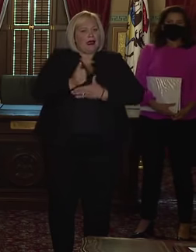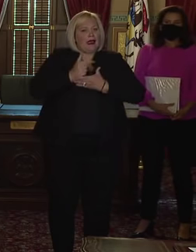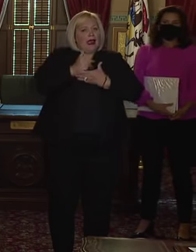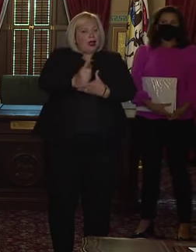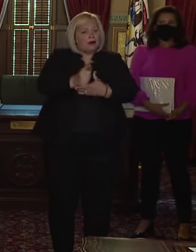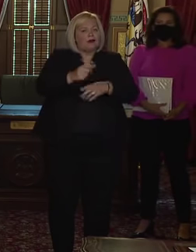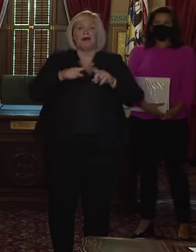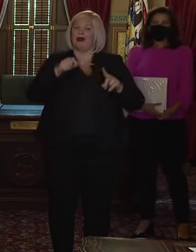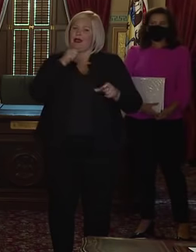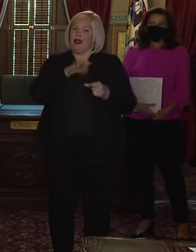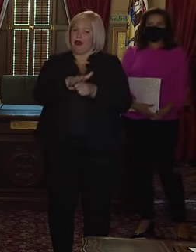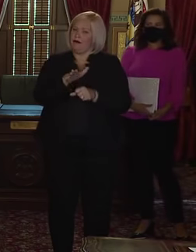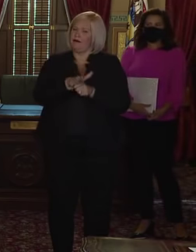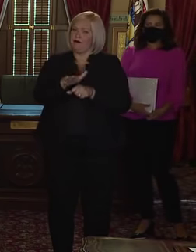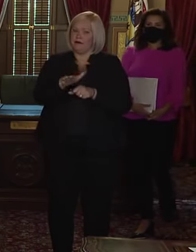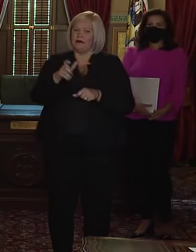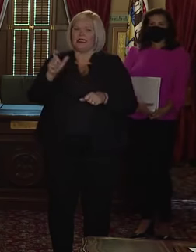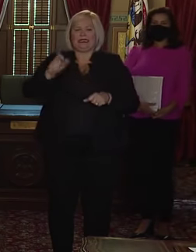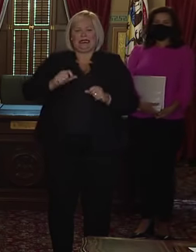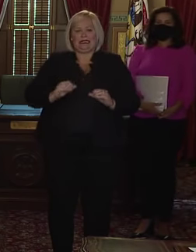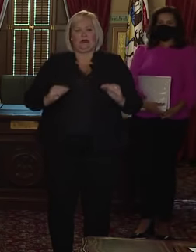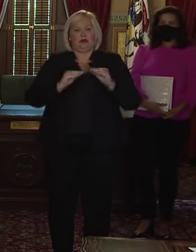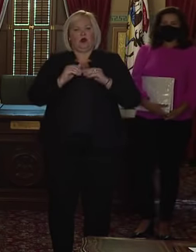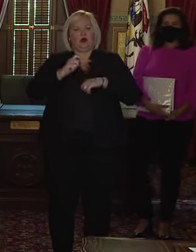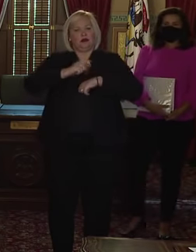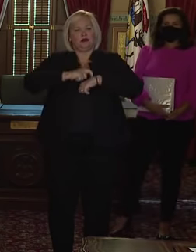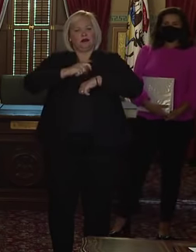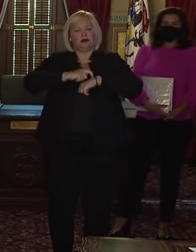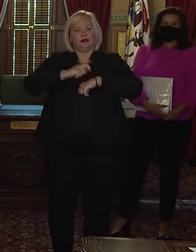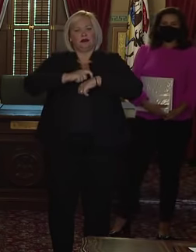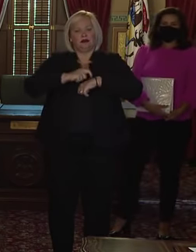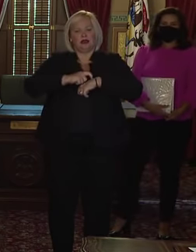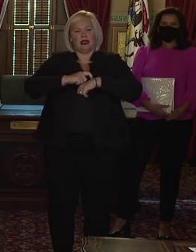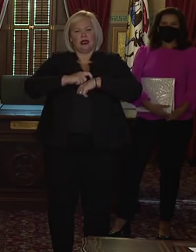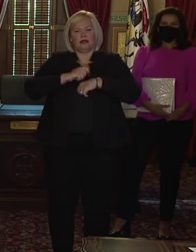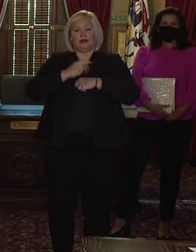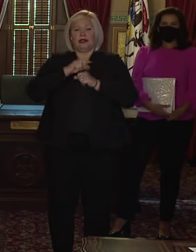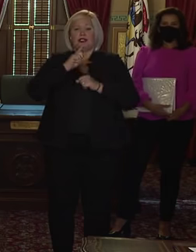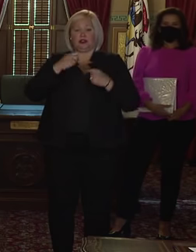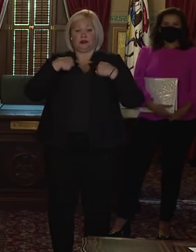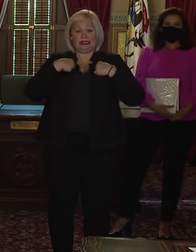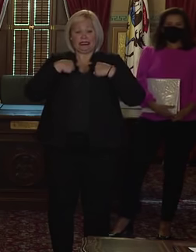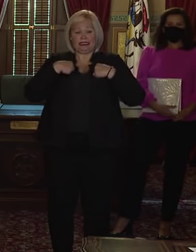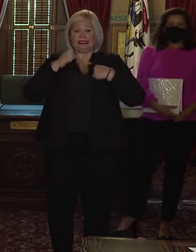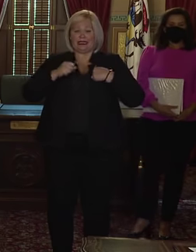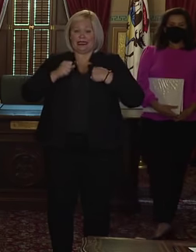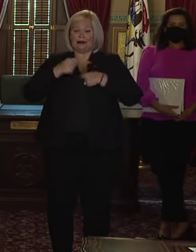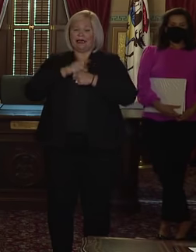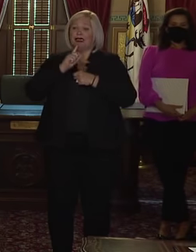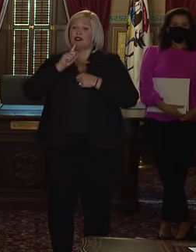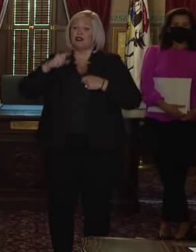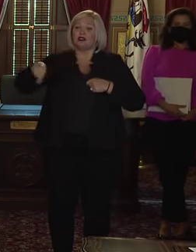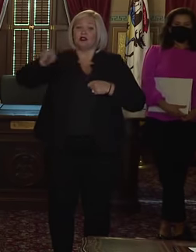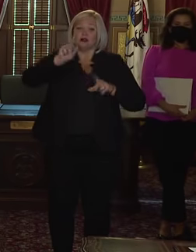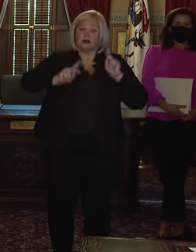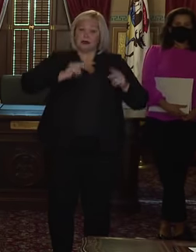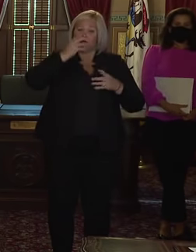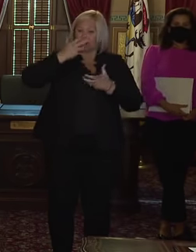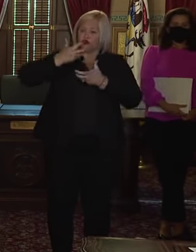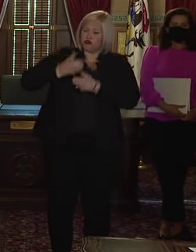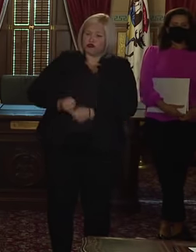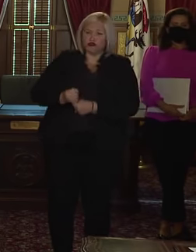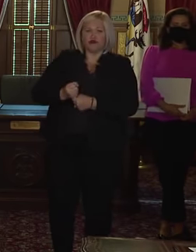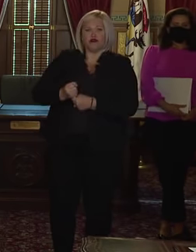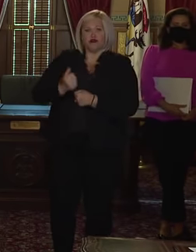far enough to ensure that we, to enable me to assure the public that our clerks,